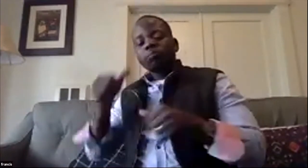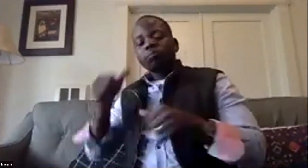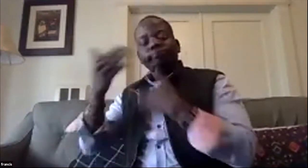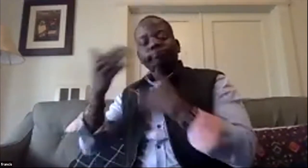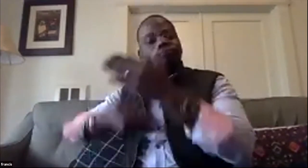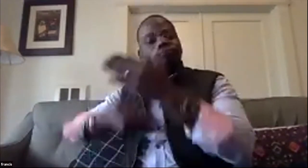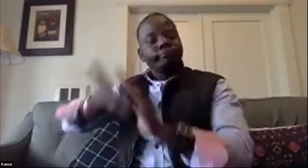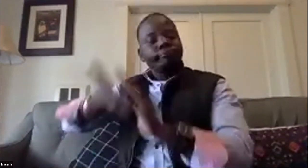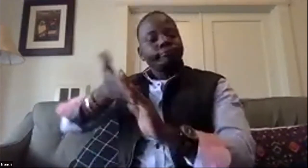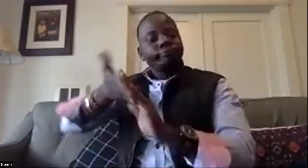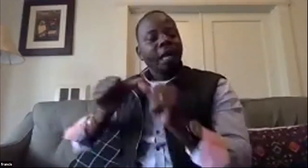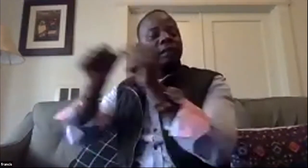the school